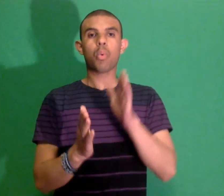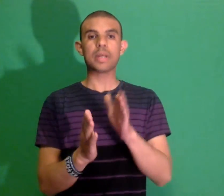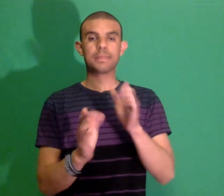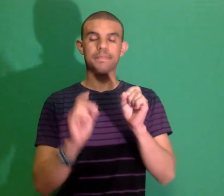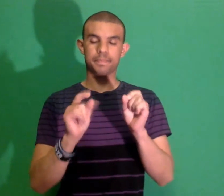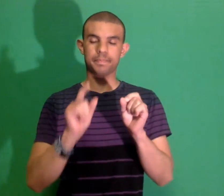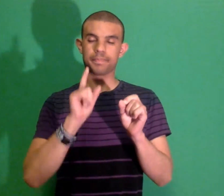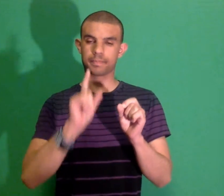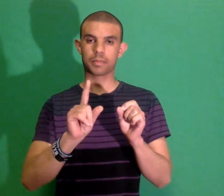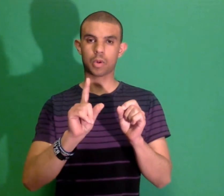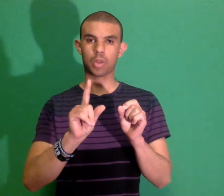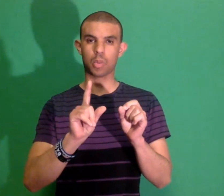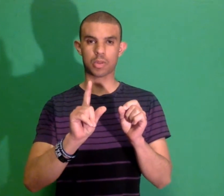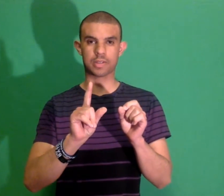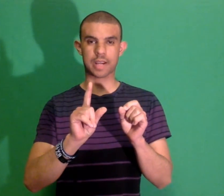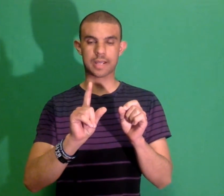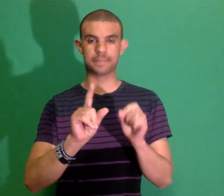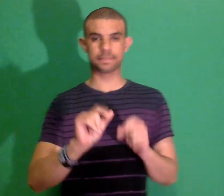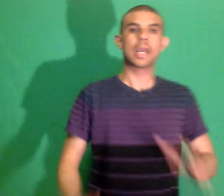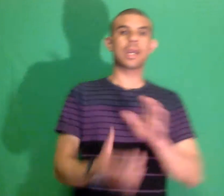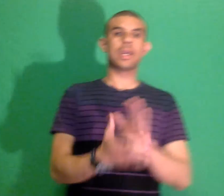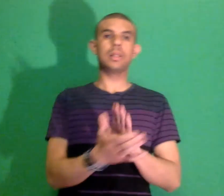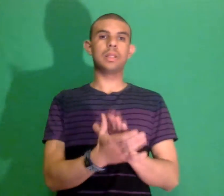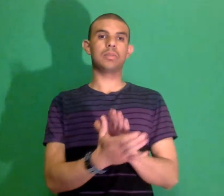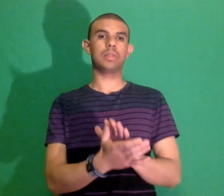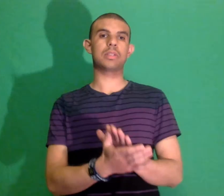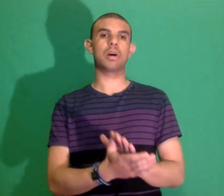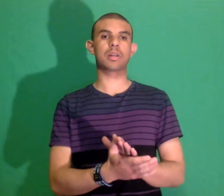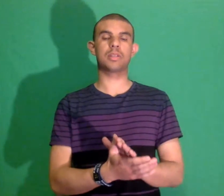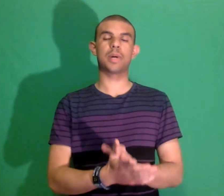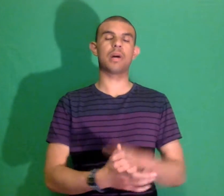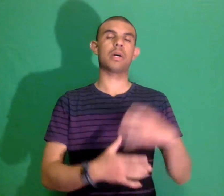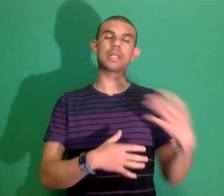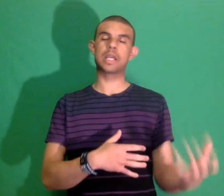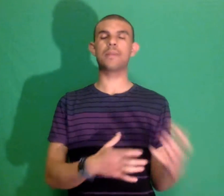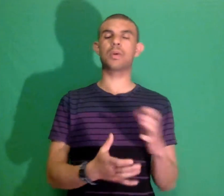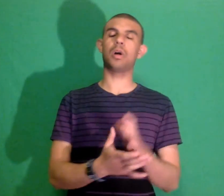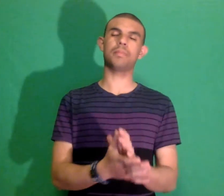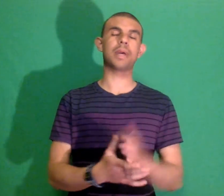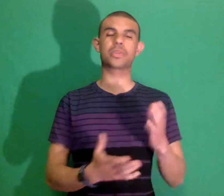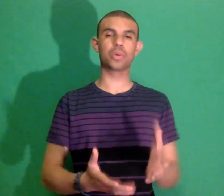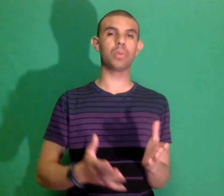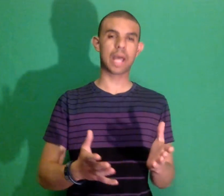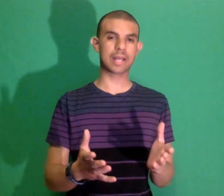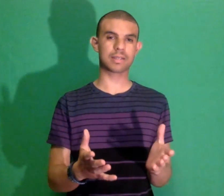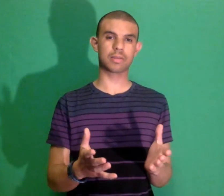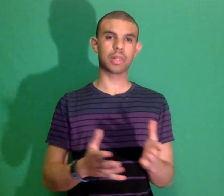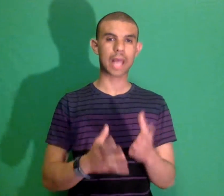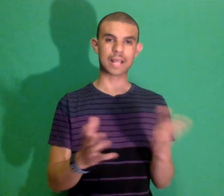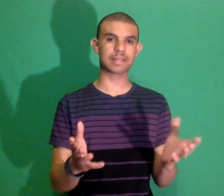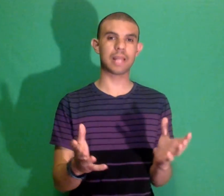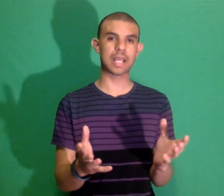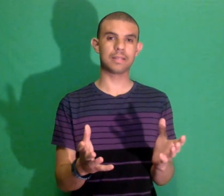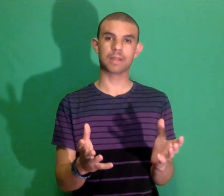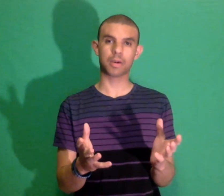hold on one second he literally talks about a game called Metro last last light all right